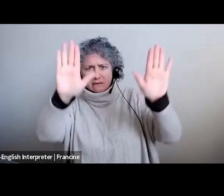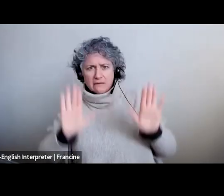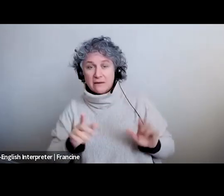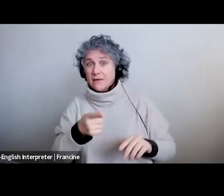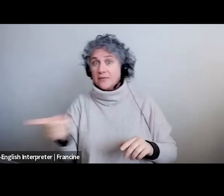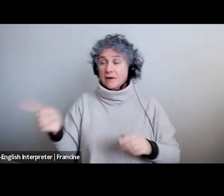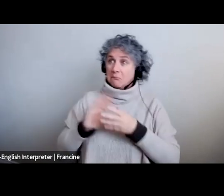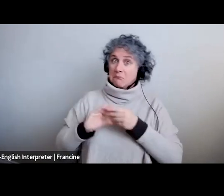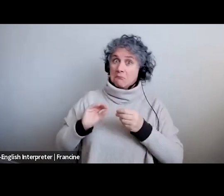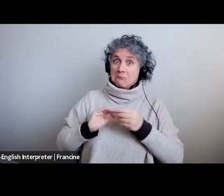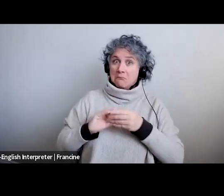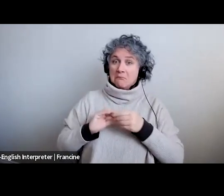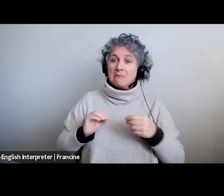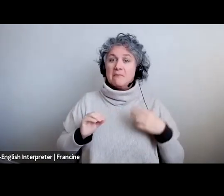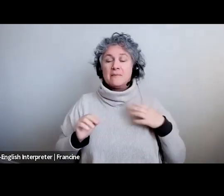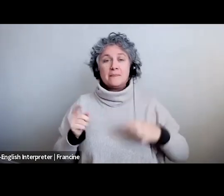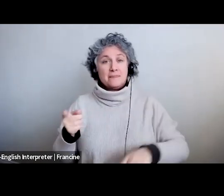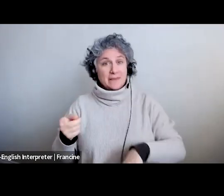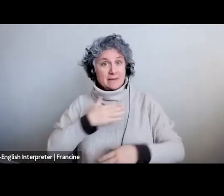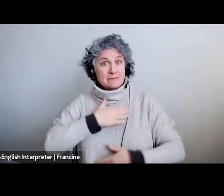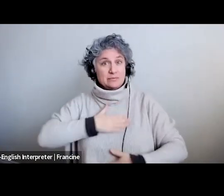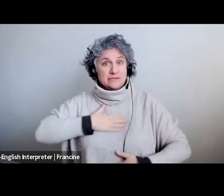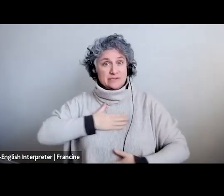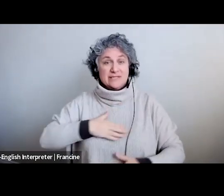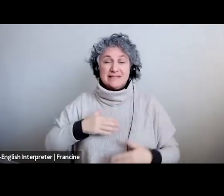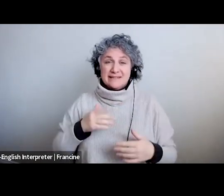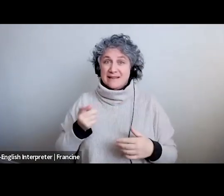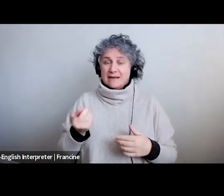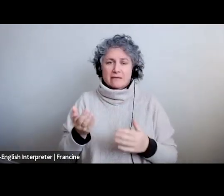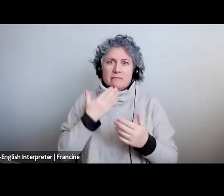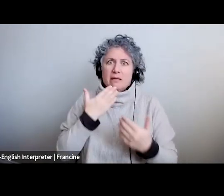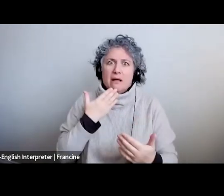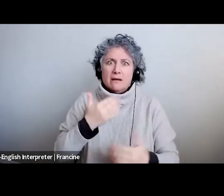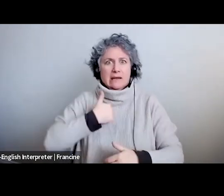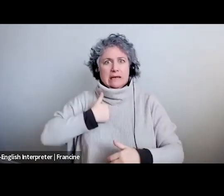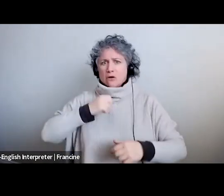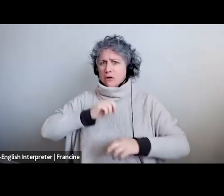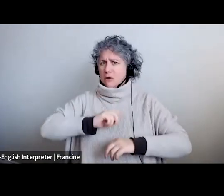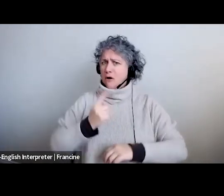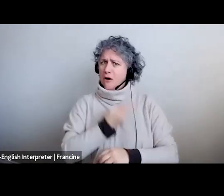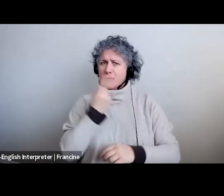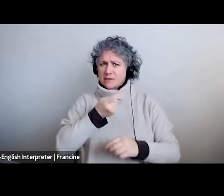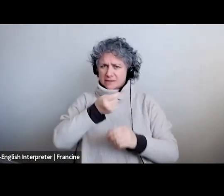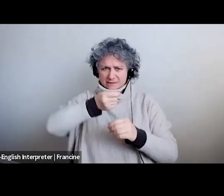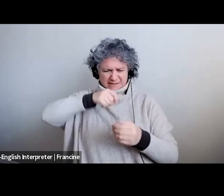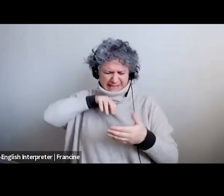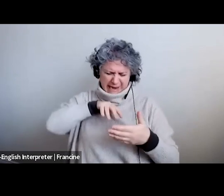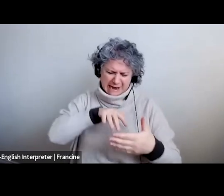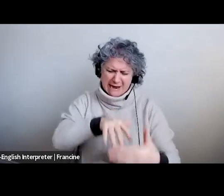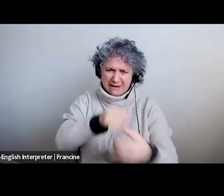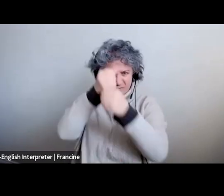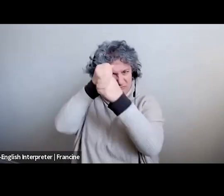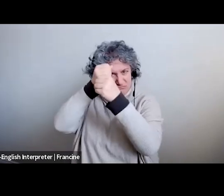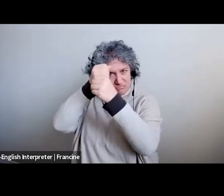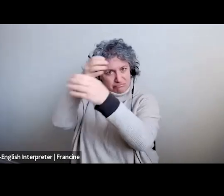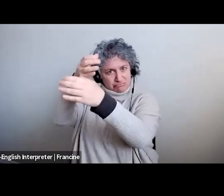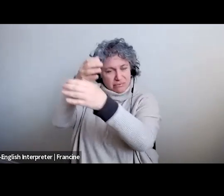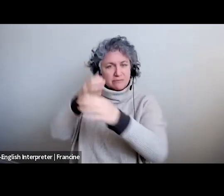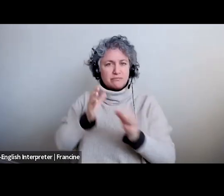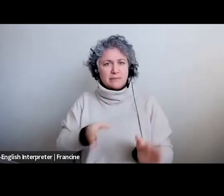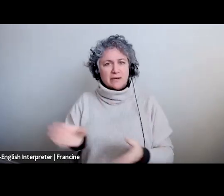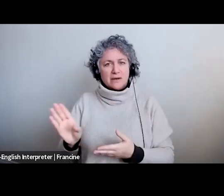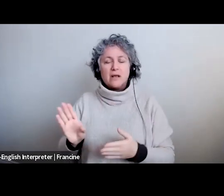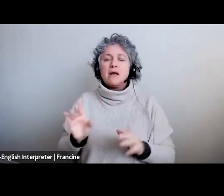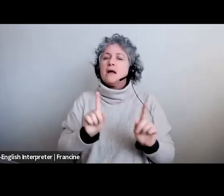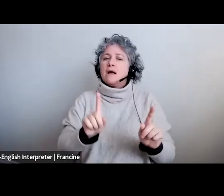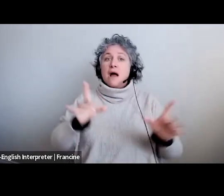much they appreciate it and they say thank you so much for you know and i think that's a great thing i think the better you know them i'm not